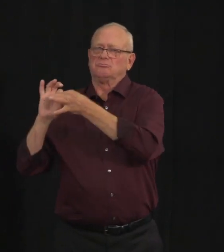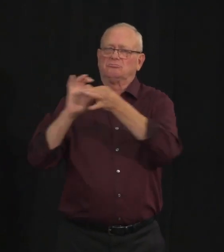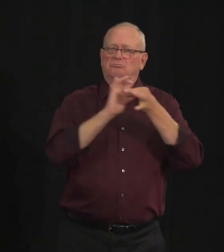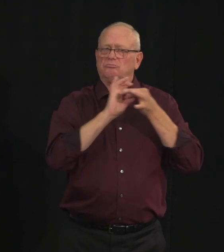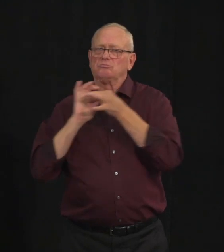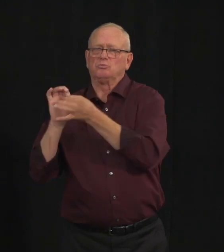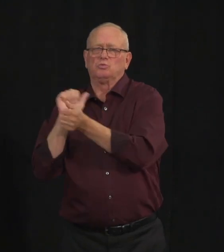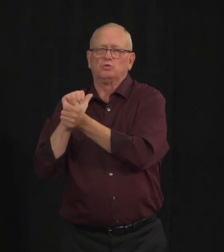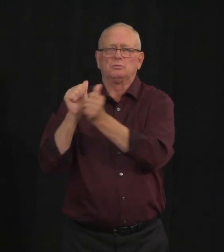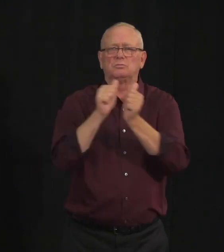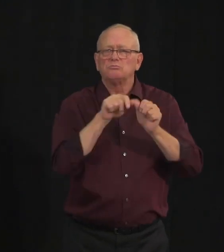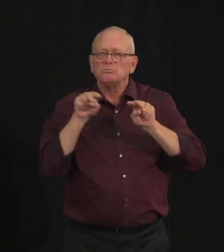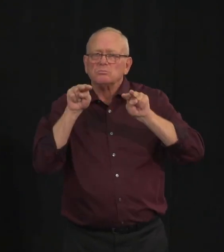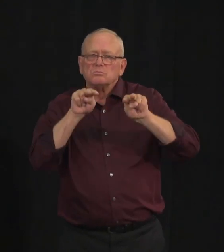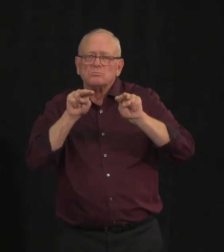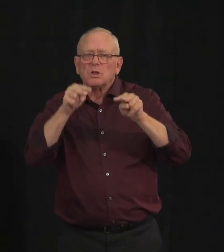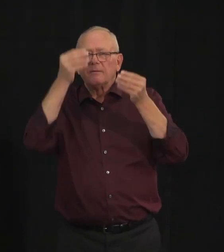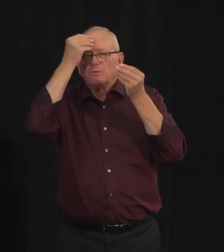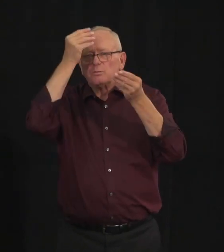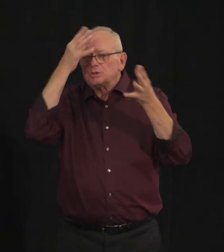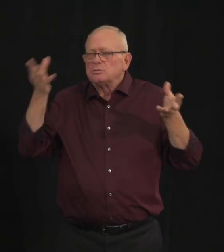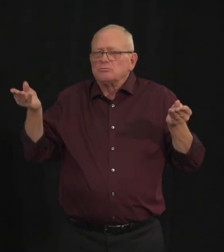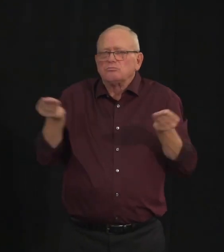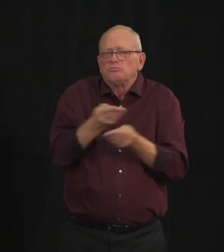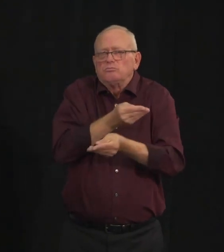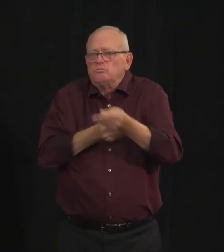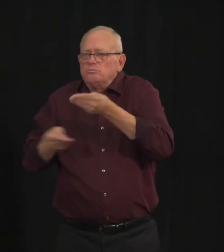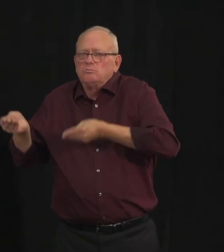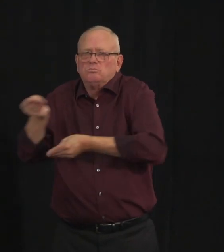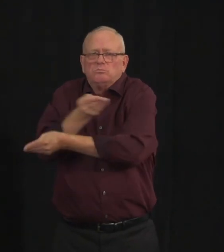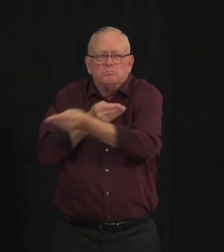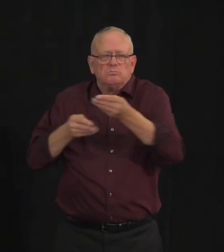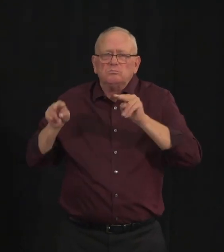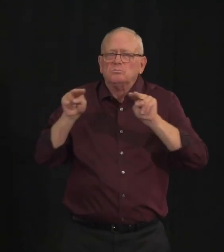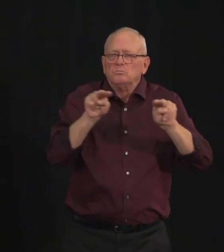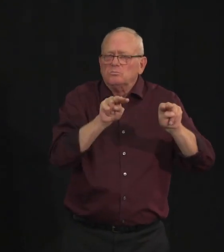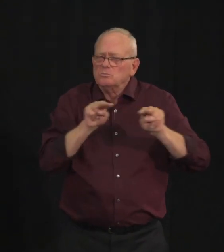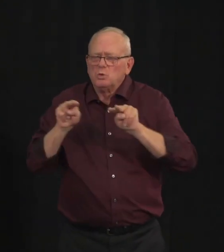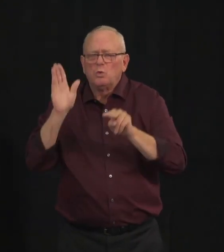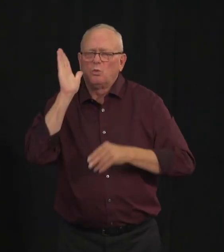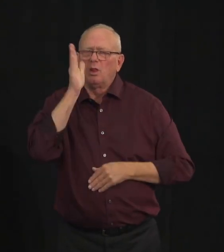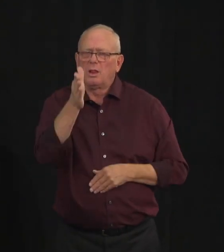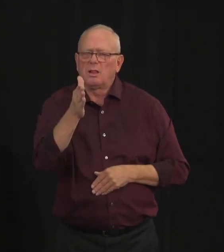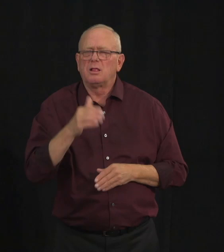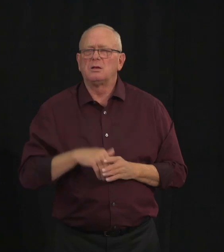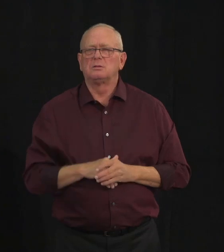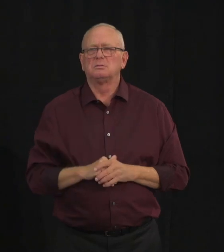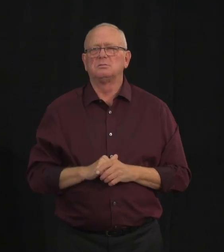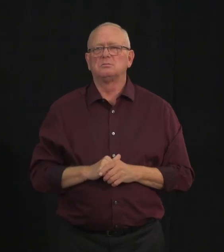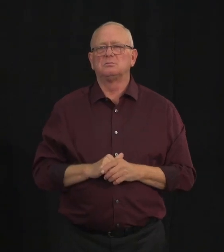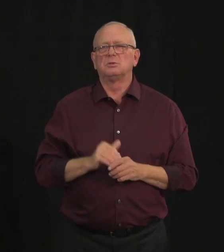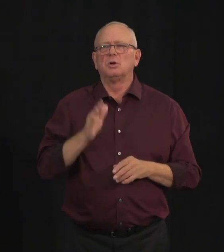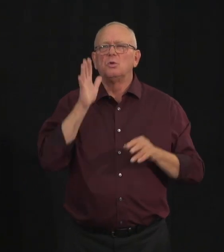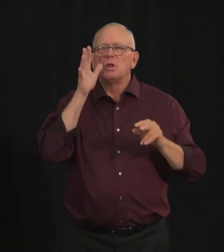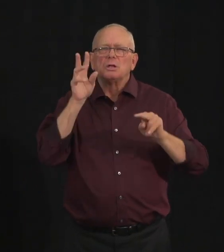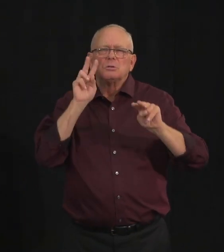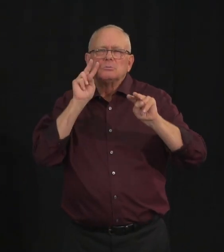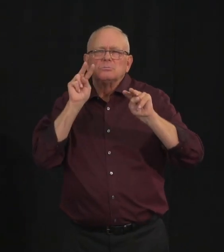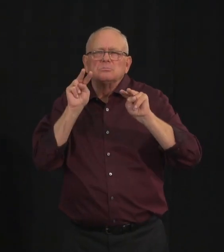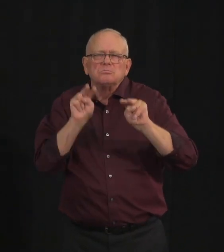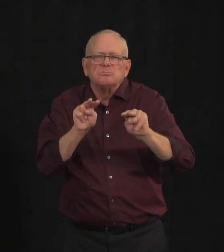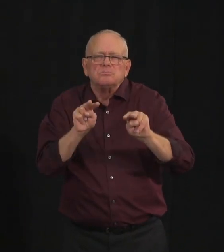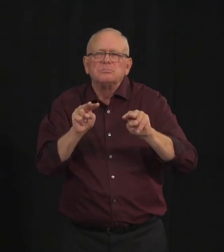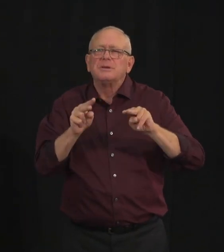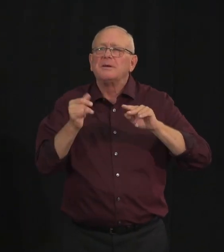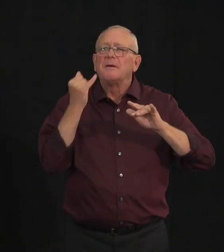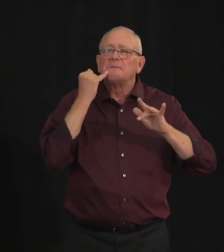and each other to exchange information. We will be looking at factors such as absenteeism, school outbreaks